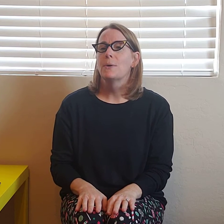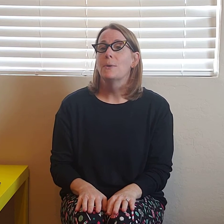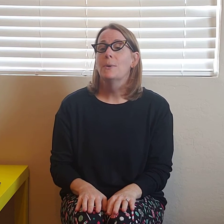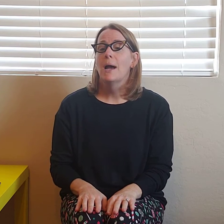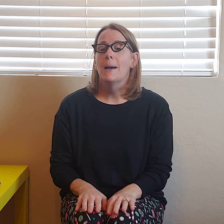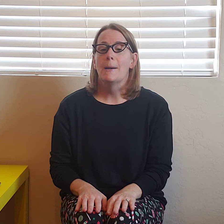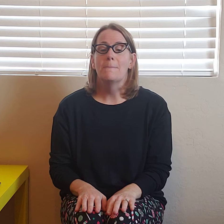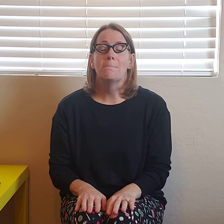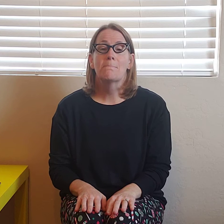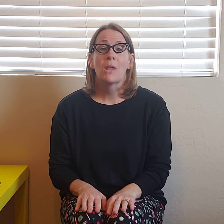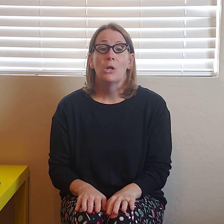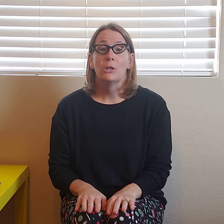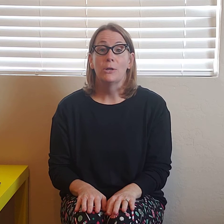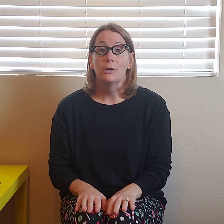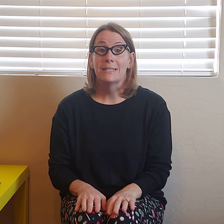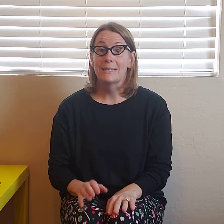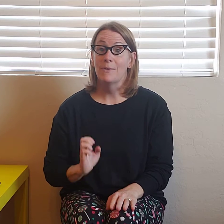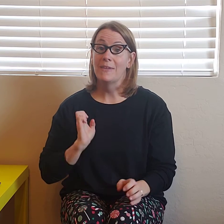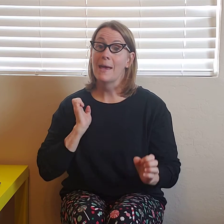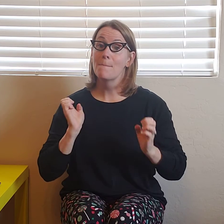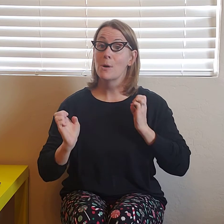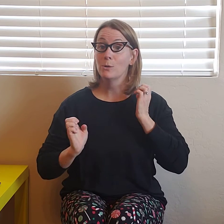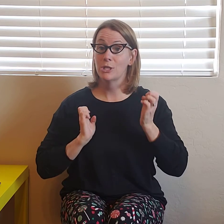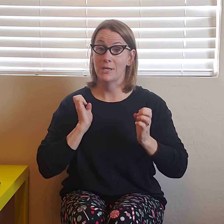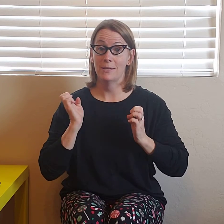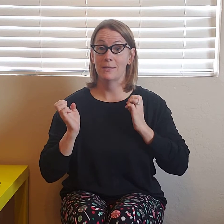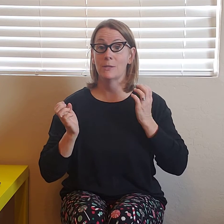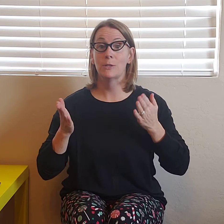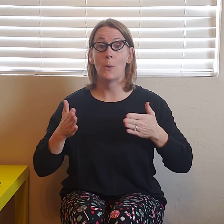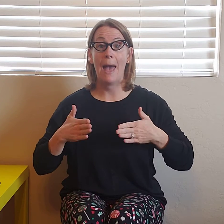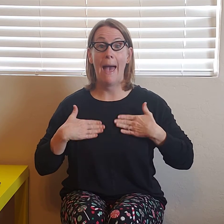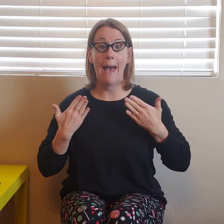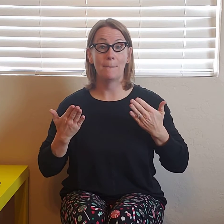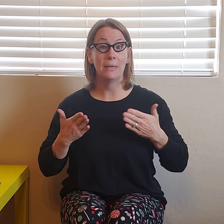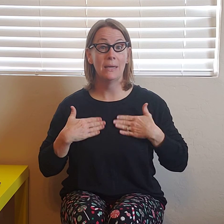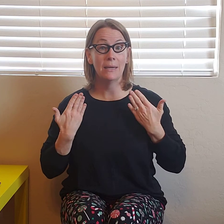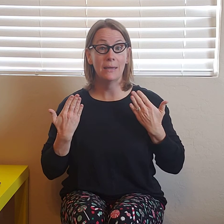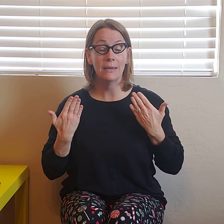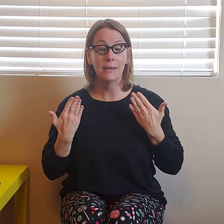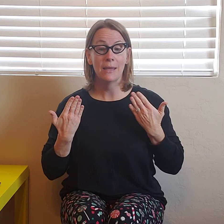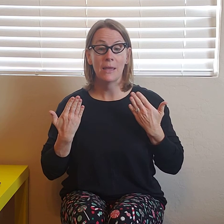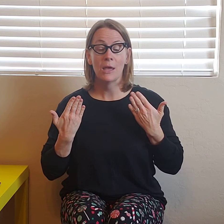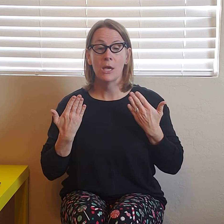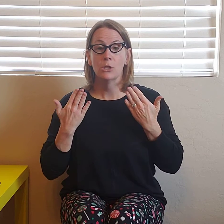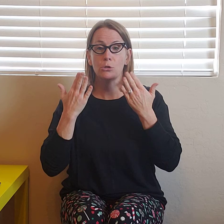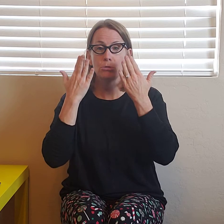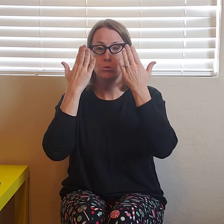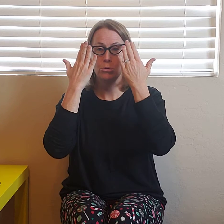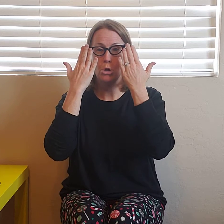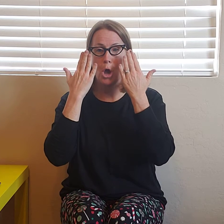learned some of the emotions so happy sad